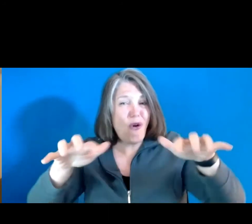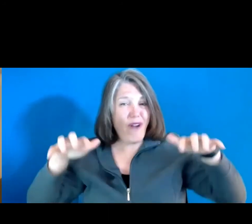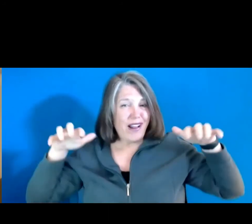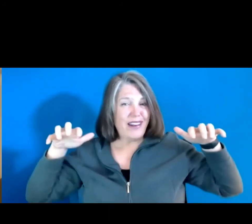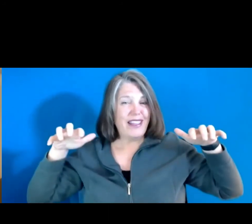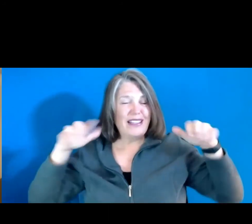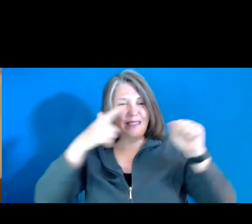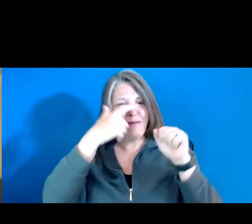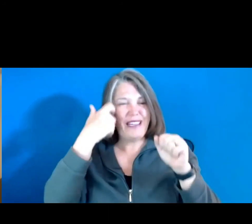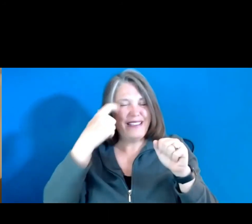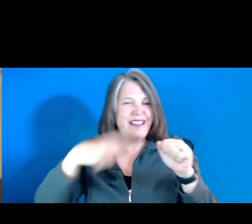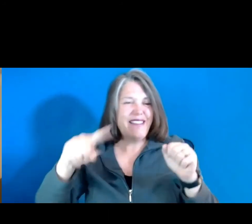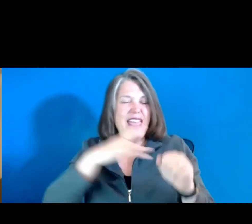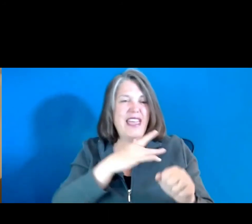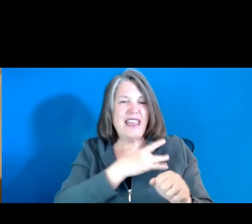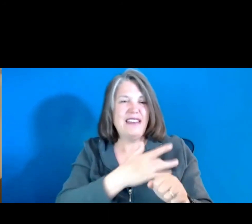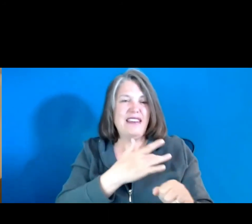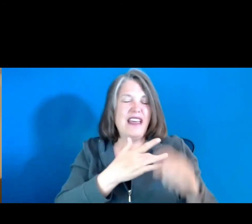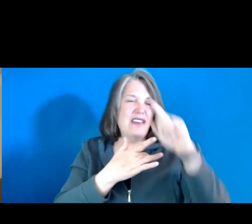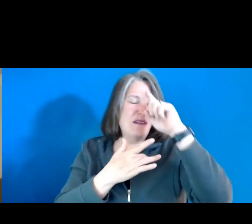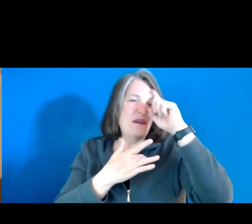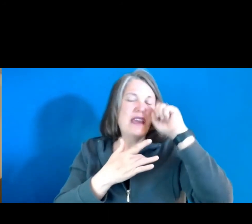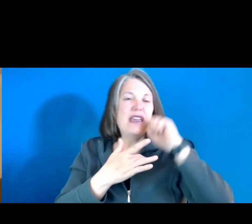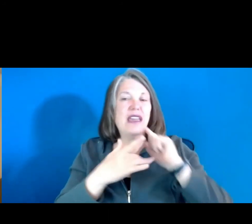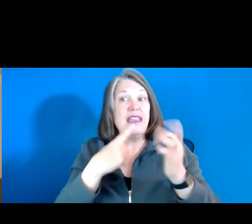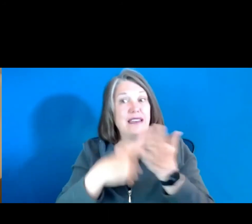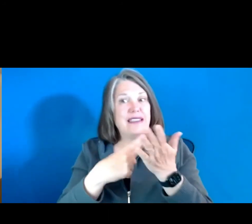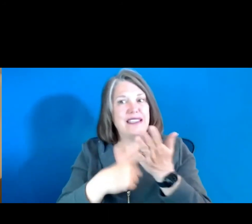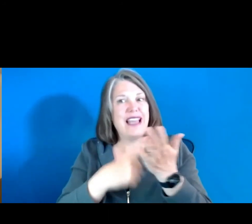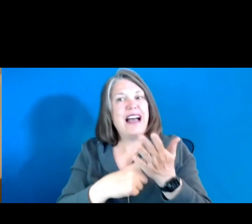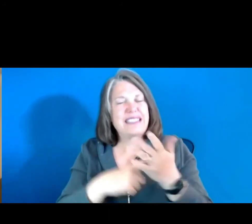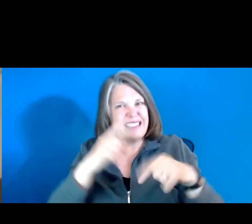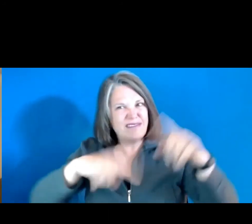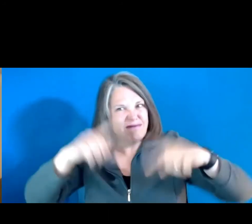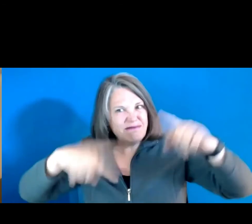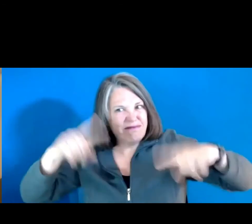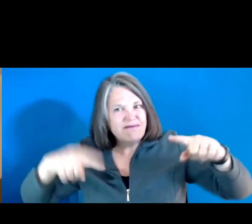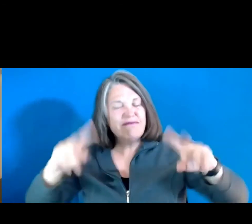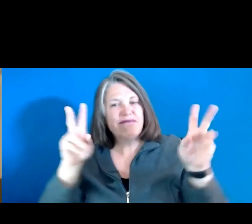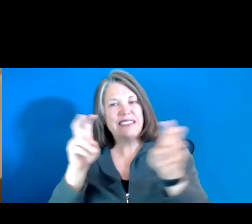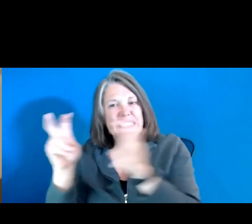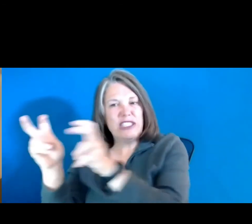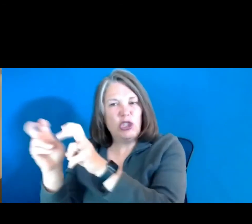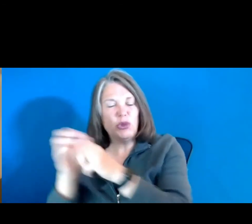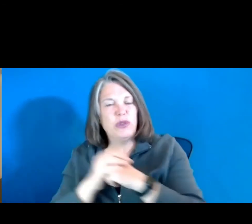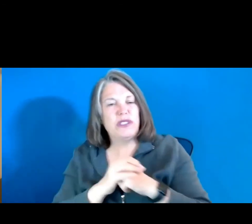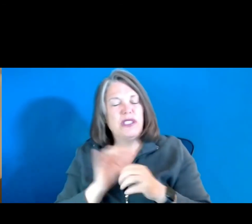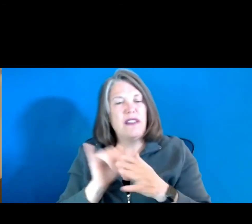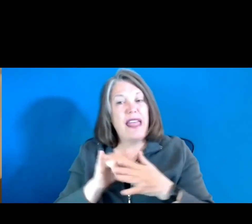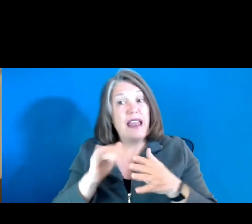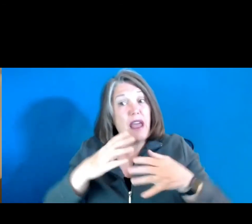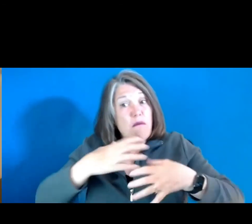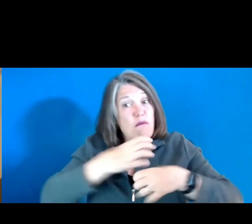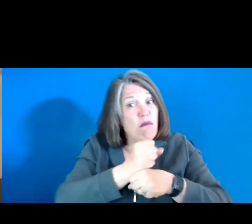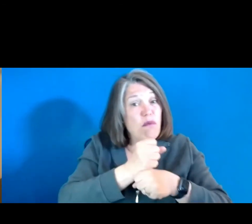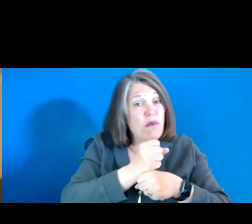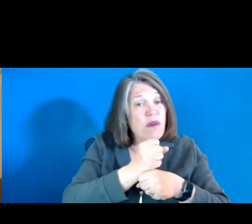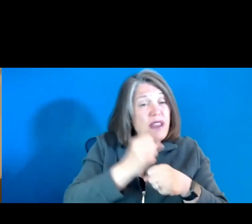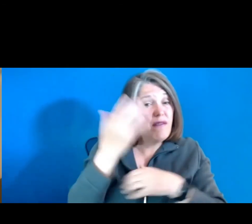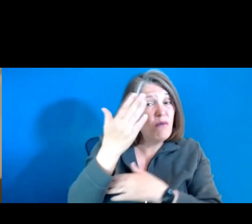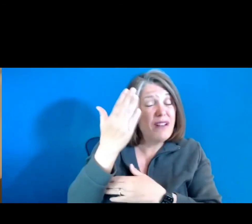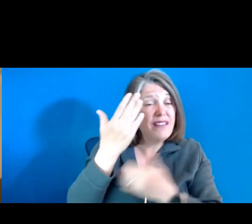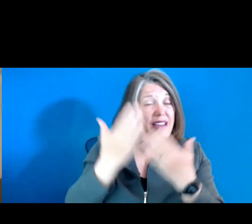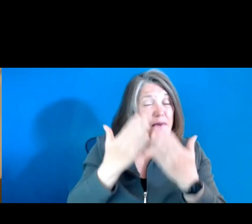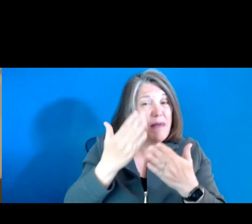be cross cutting across more issues, that a briefer presentation sort of